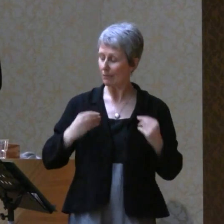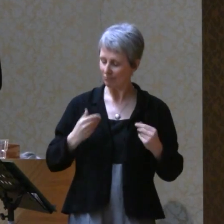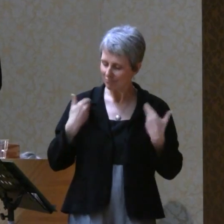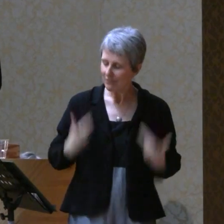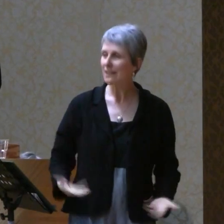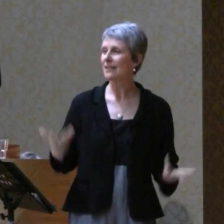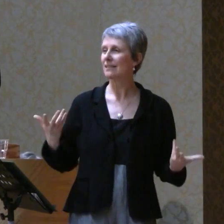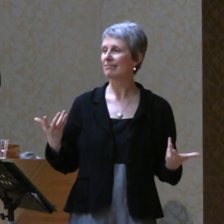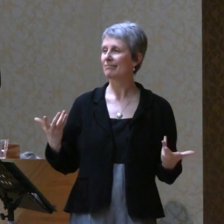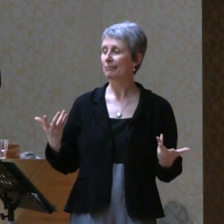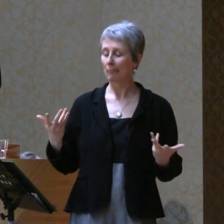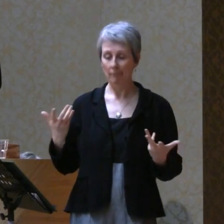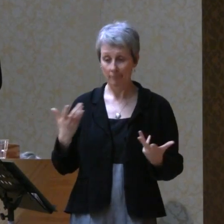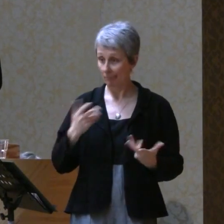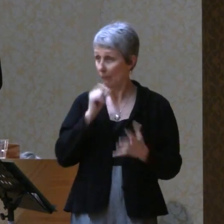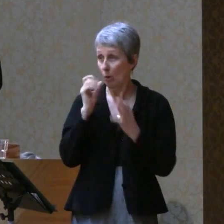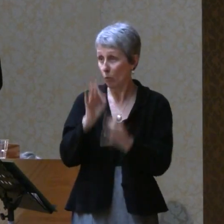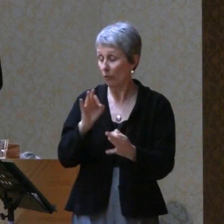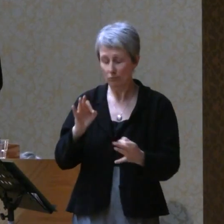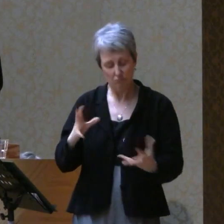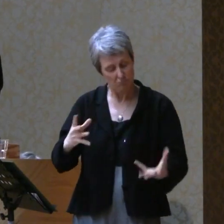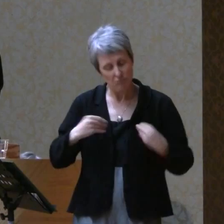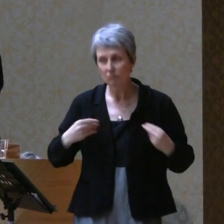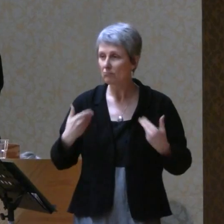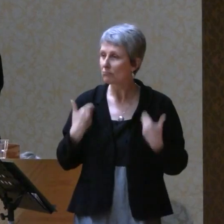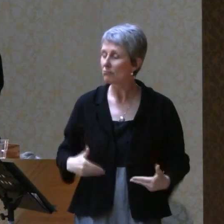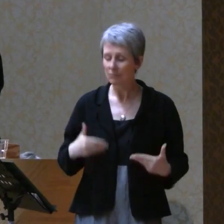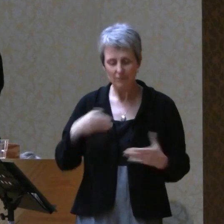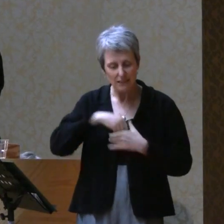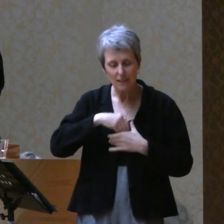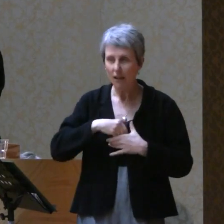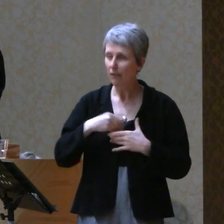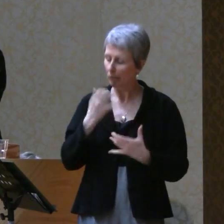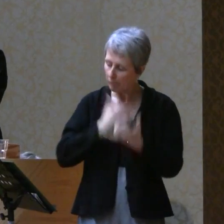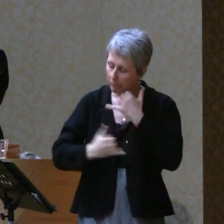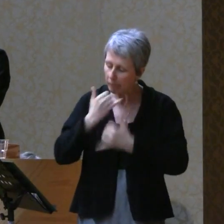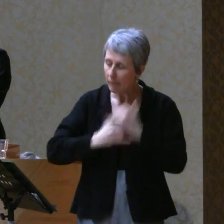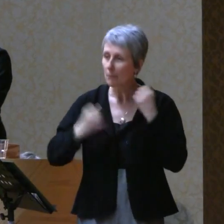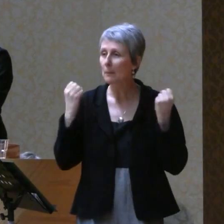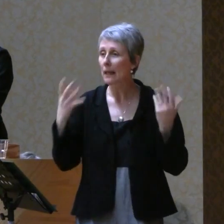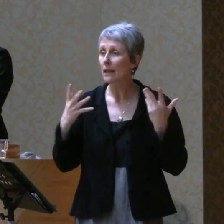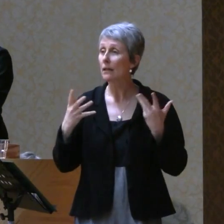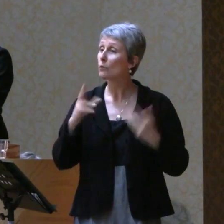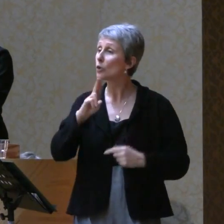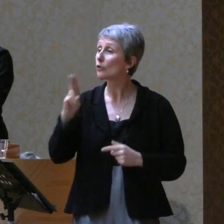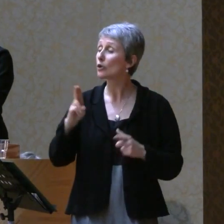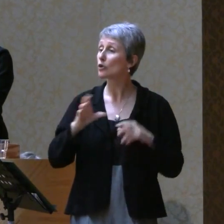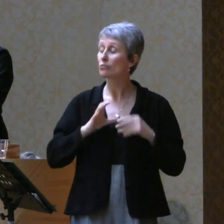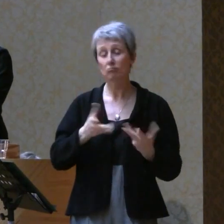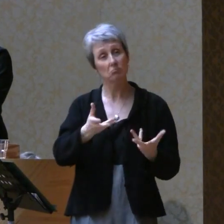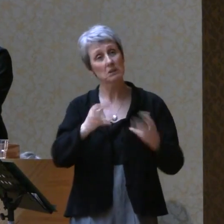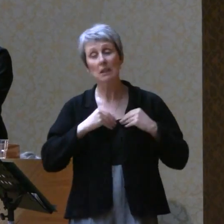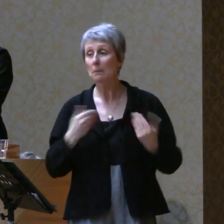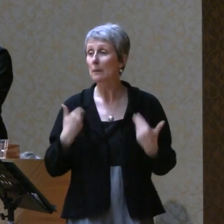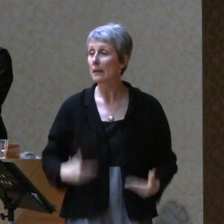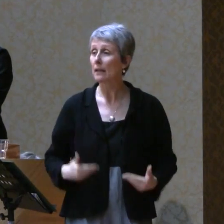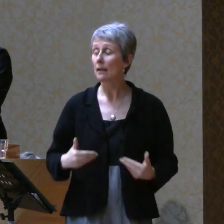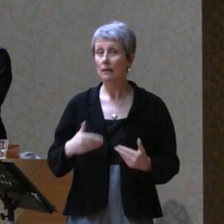Seized me as whole, even in my brokenness. As holy, even